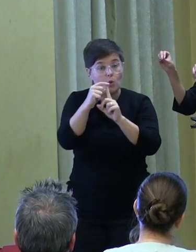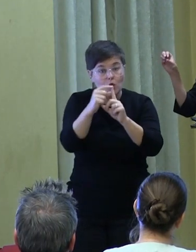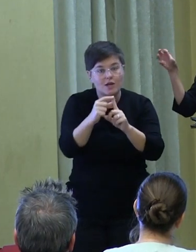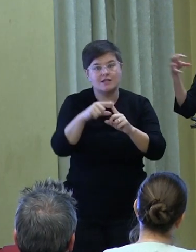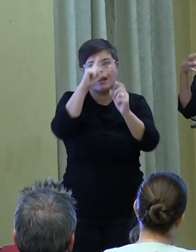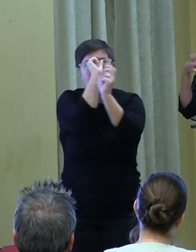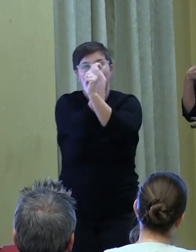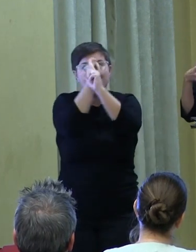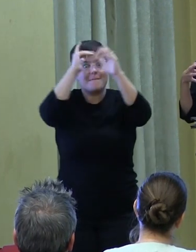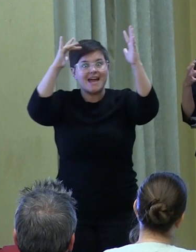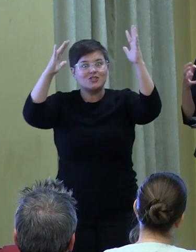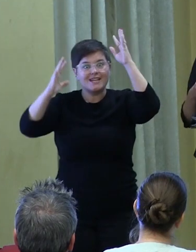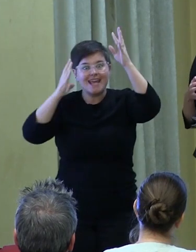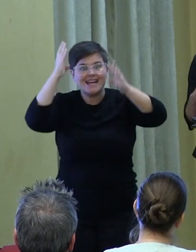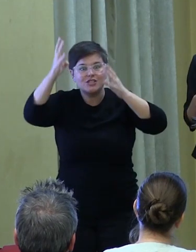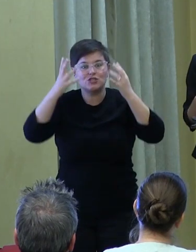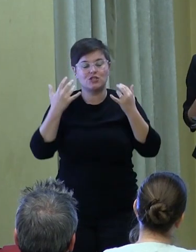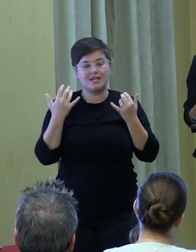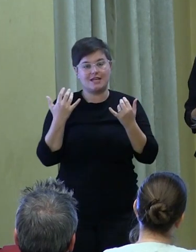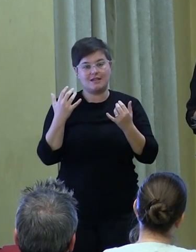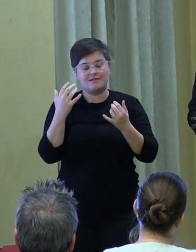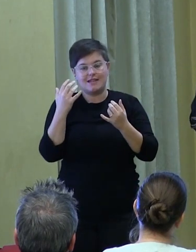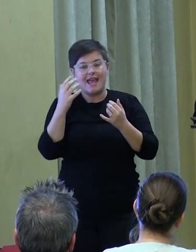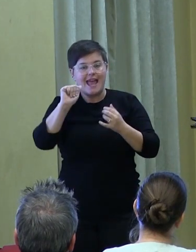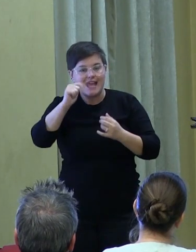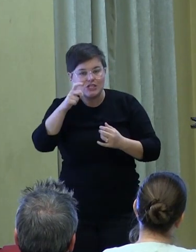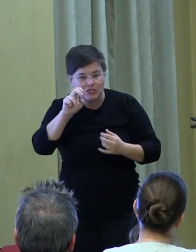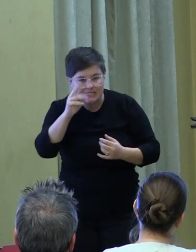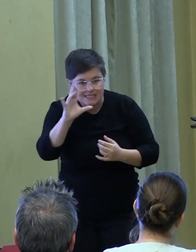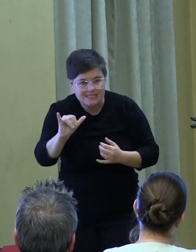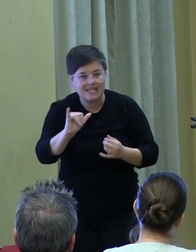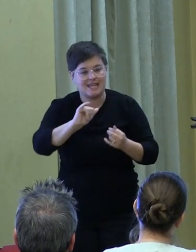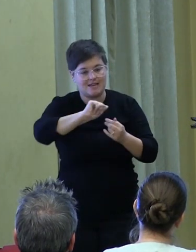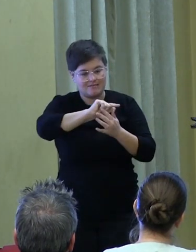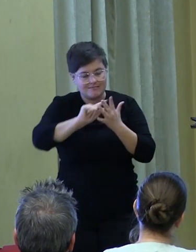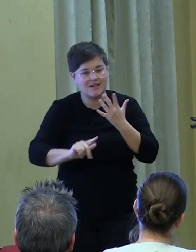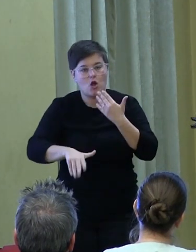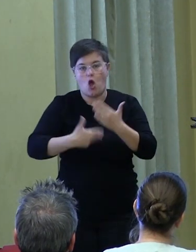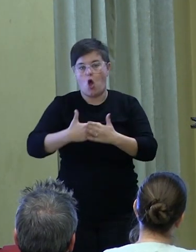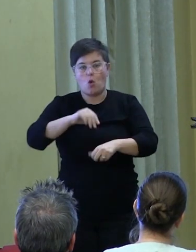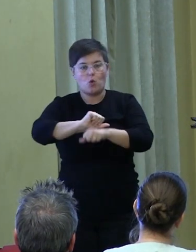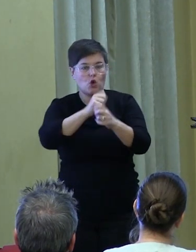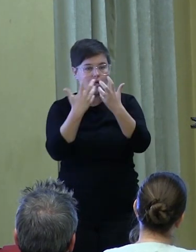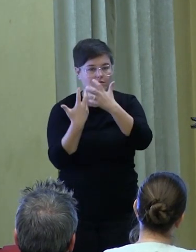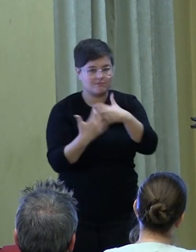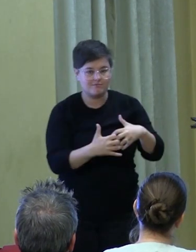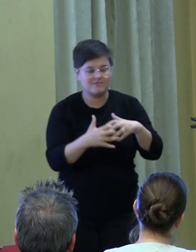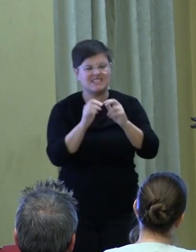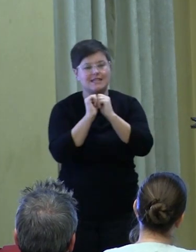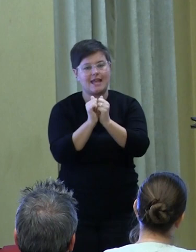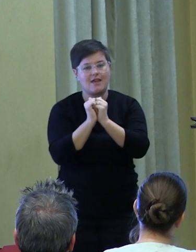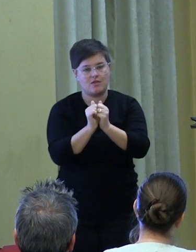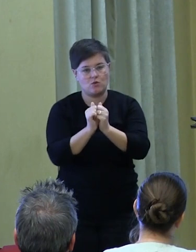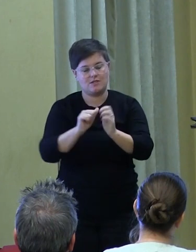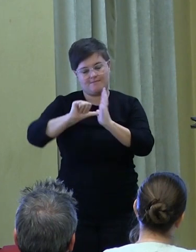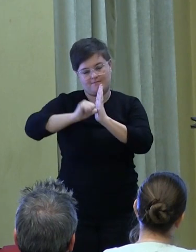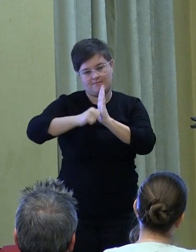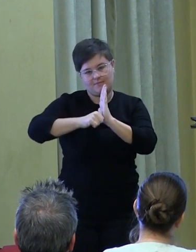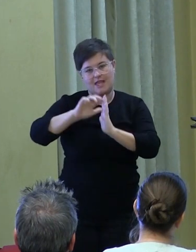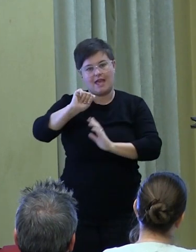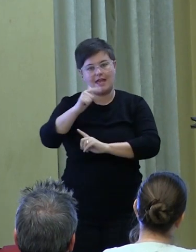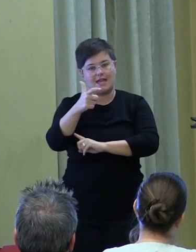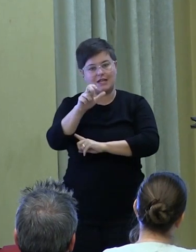and agency all working hand in hand. Such an emphasis on agency